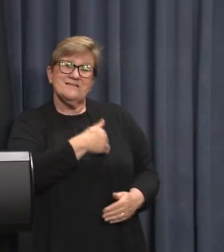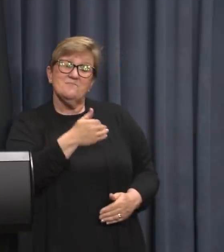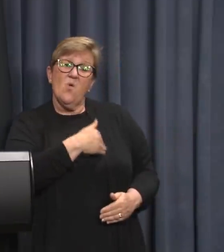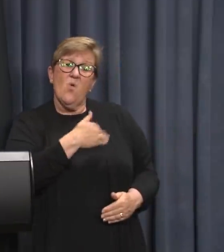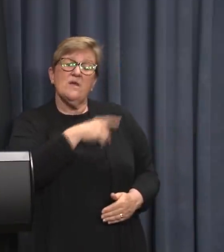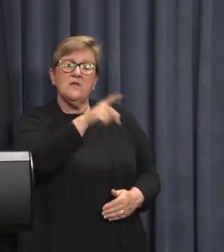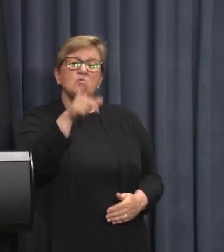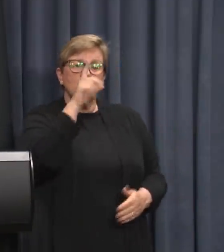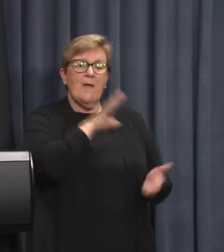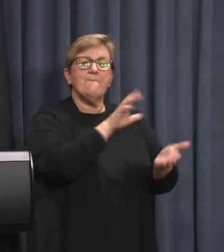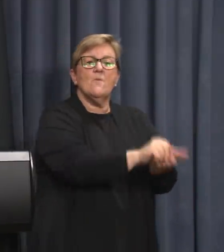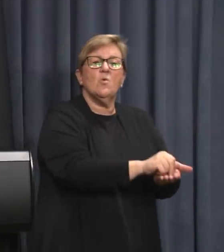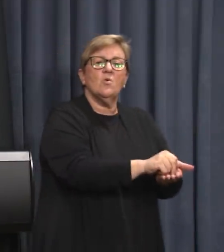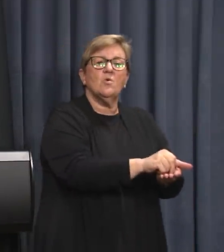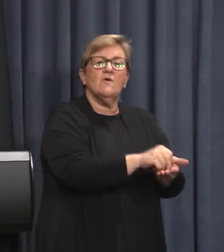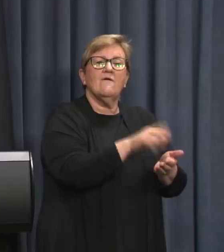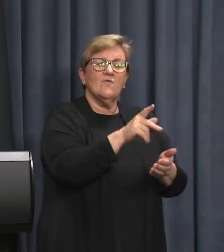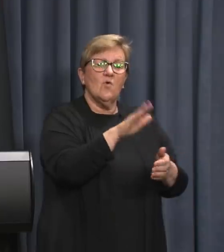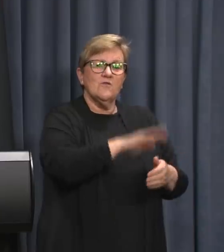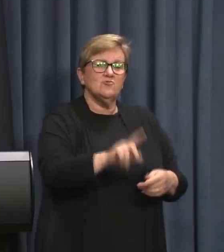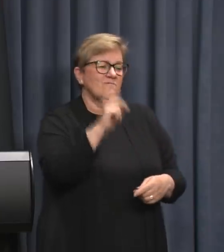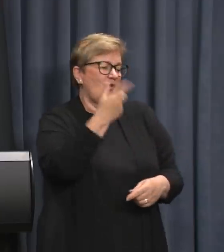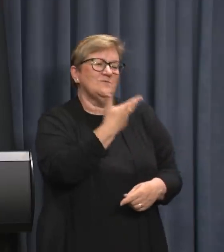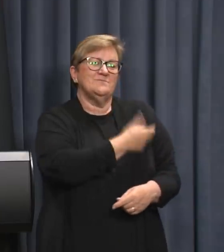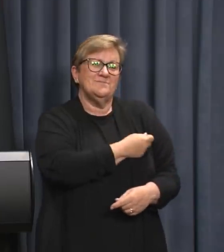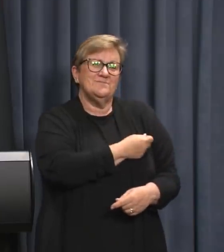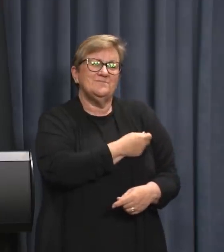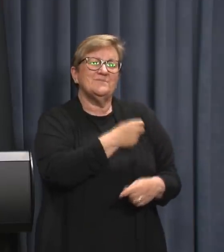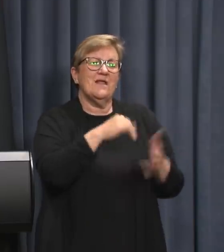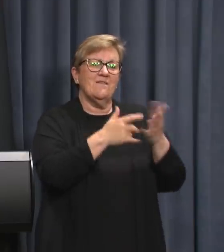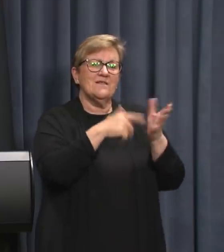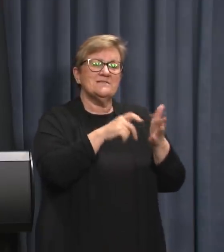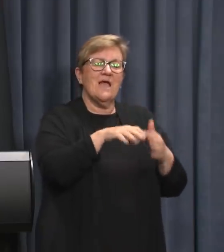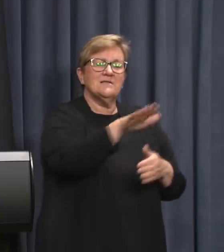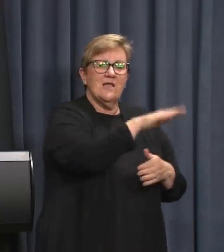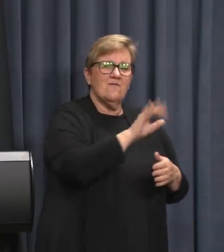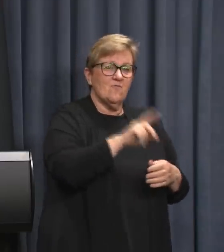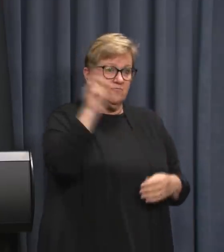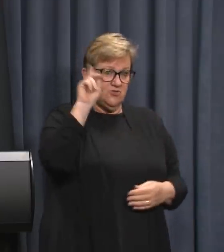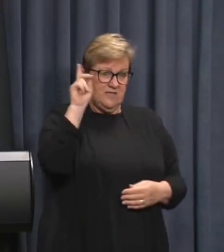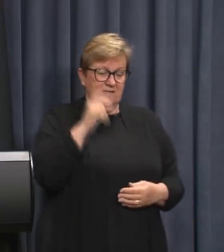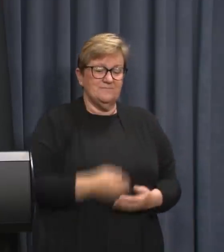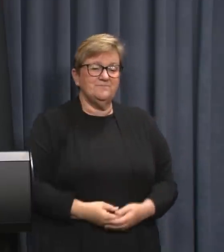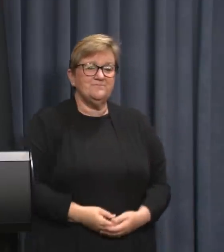you can now book your kids in for their first dose at a state-run clinic from today